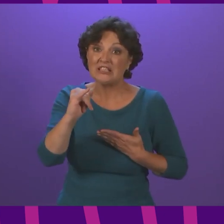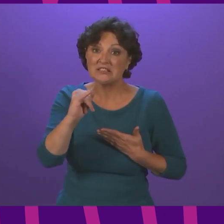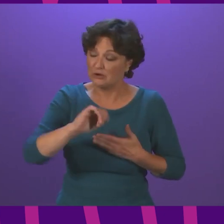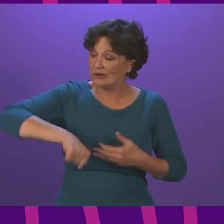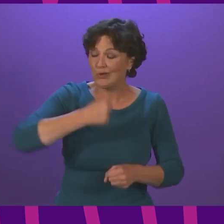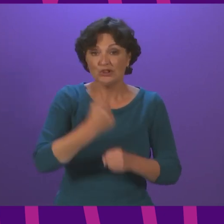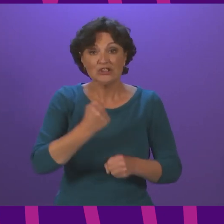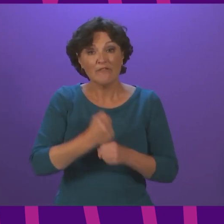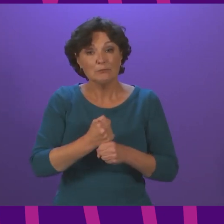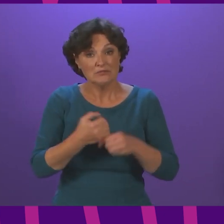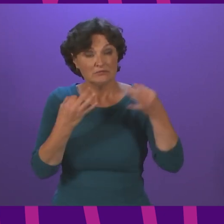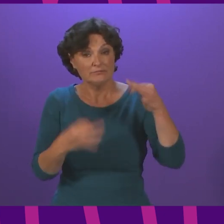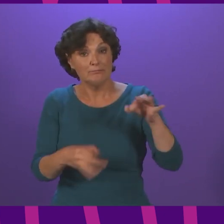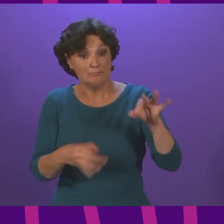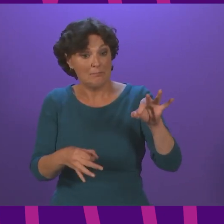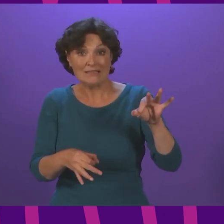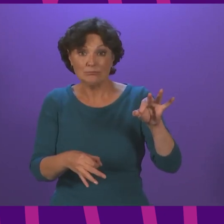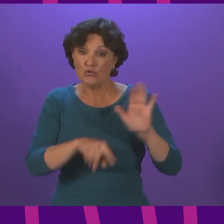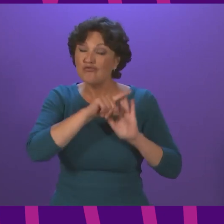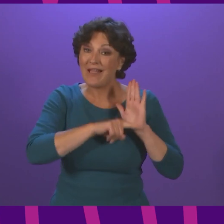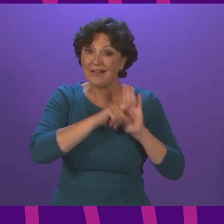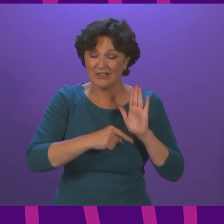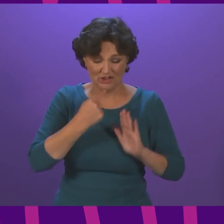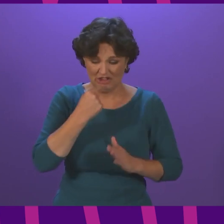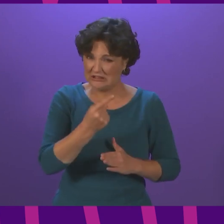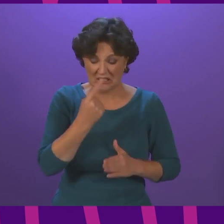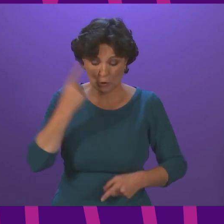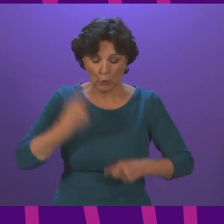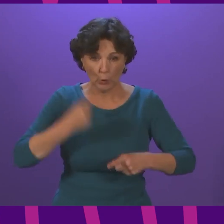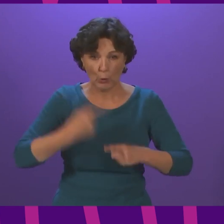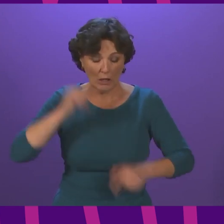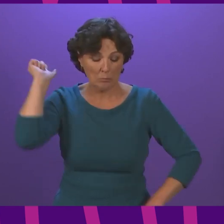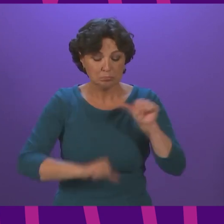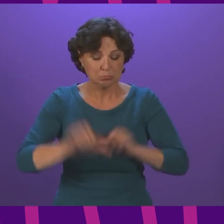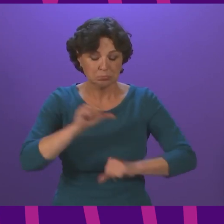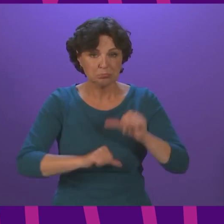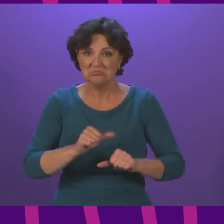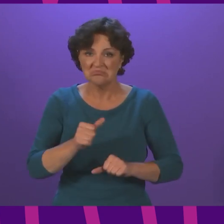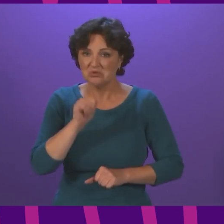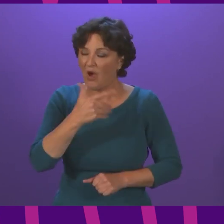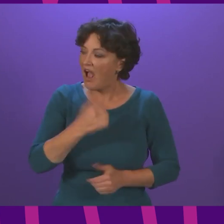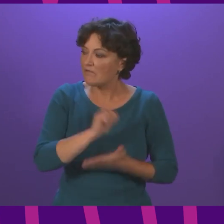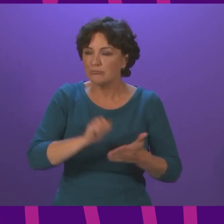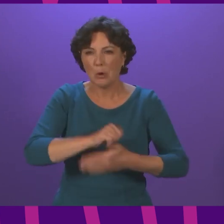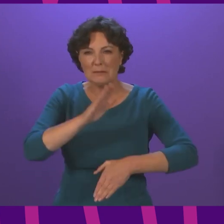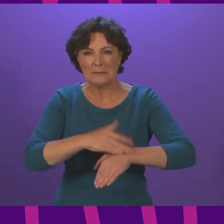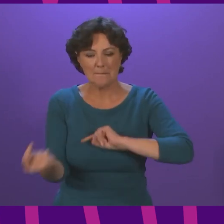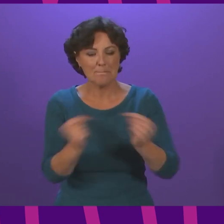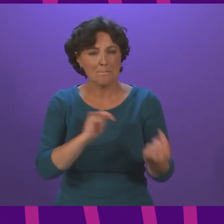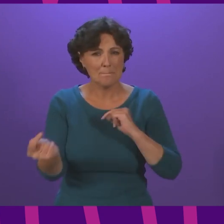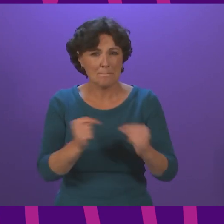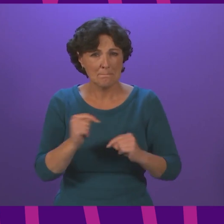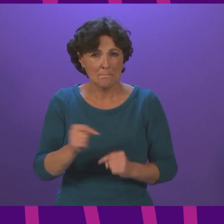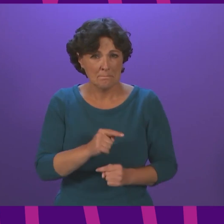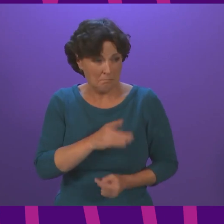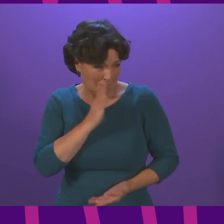passport regulations on the basis that they were rammed through without proper parliamentary scrutiny There has been ample